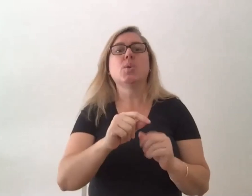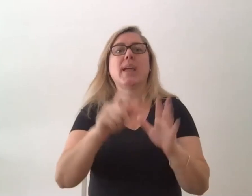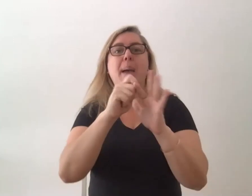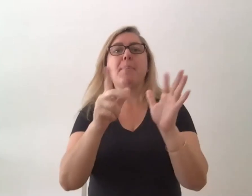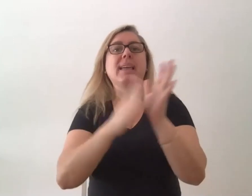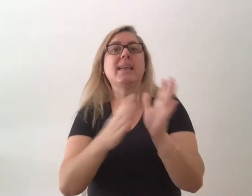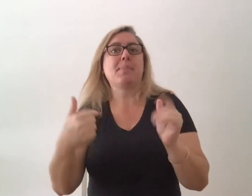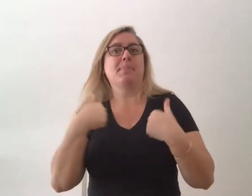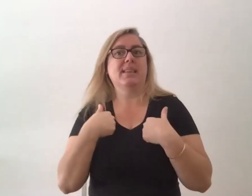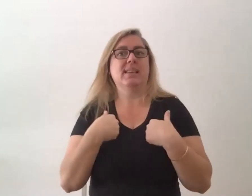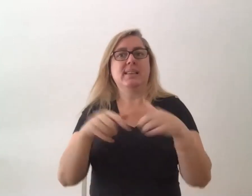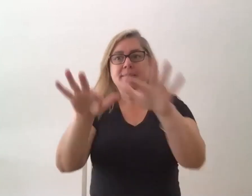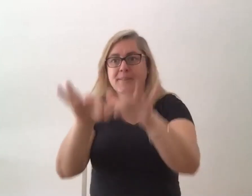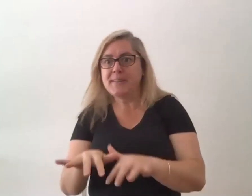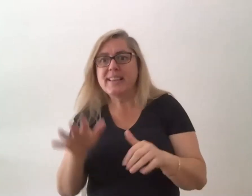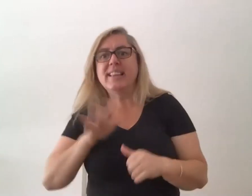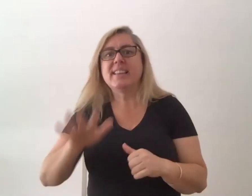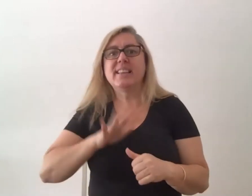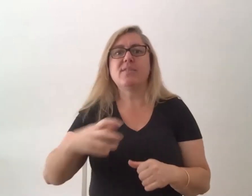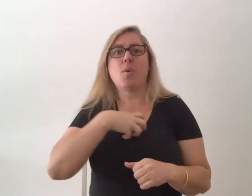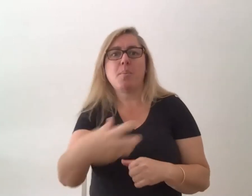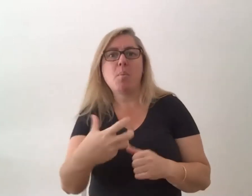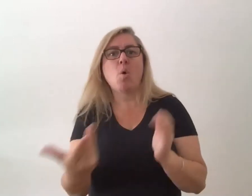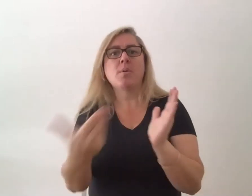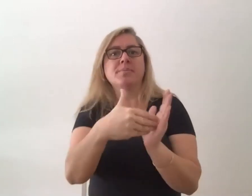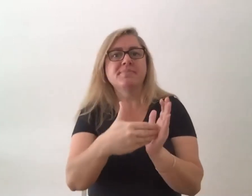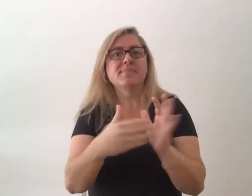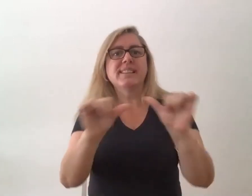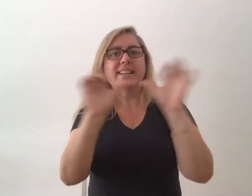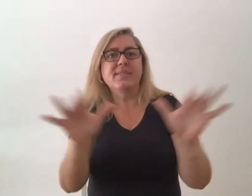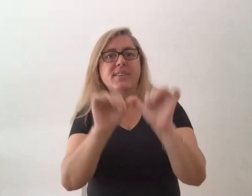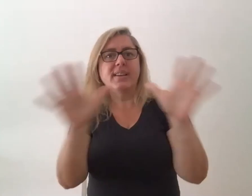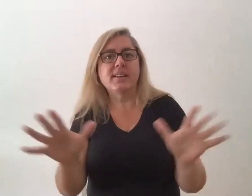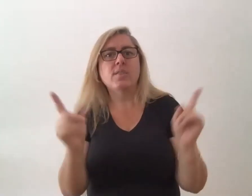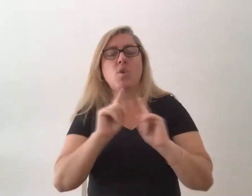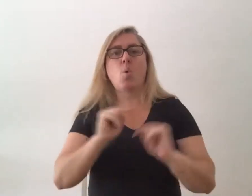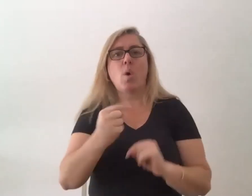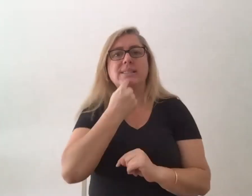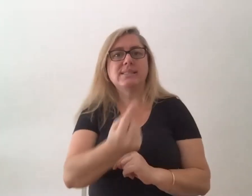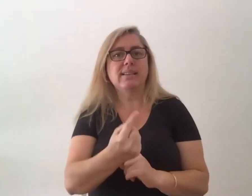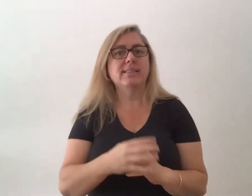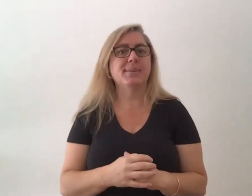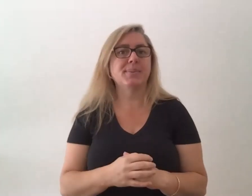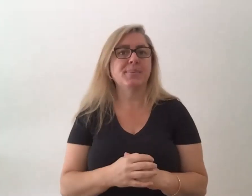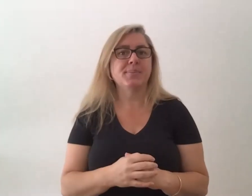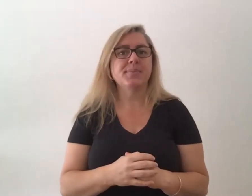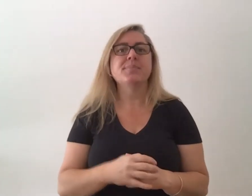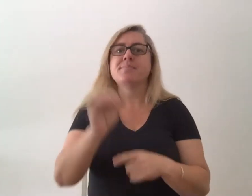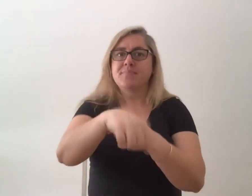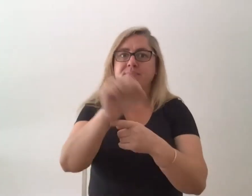box if you need some extra clarification for what I'm saying. Yes, I stand up comedy.